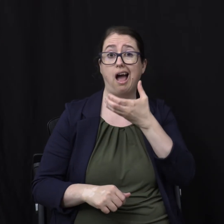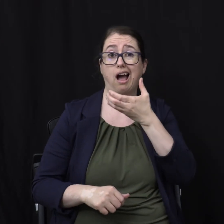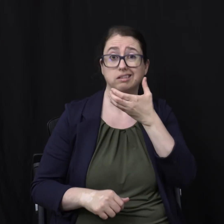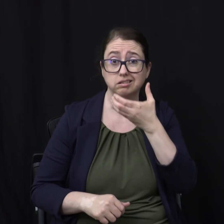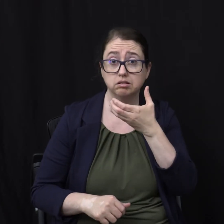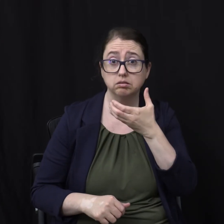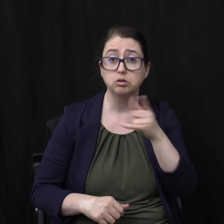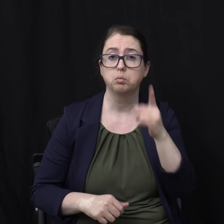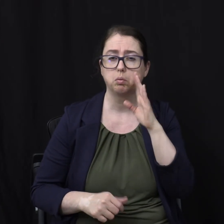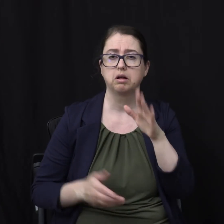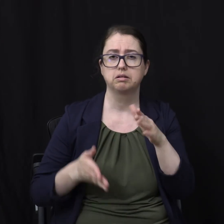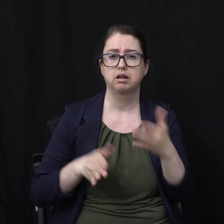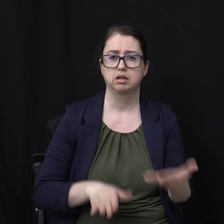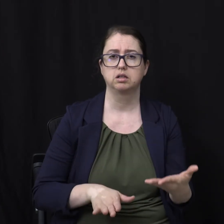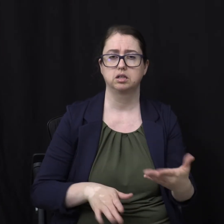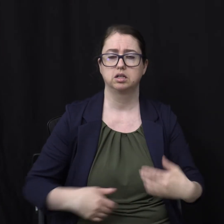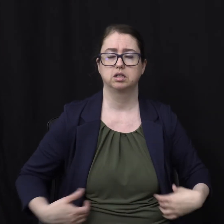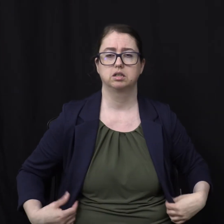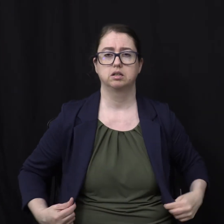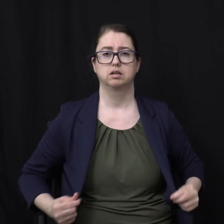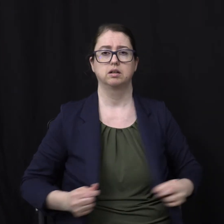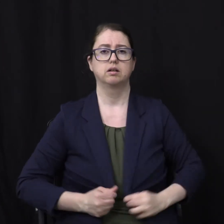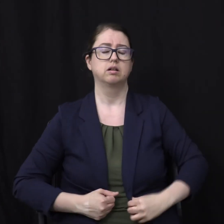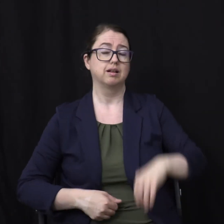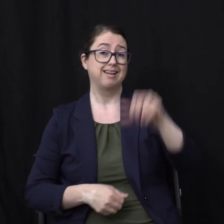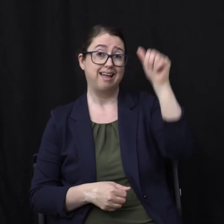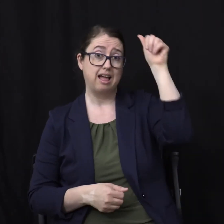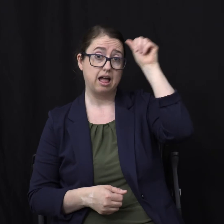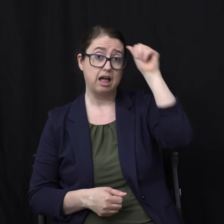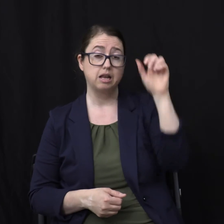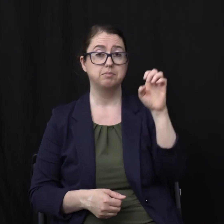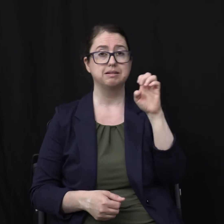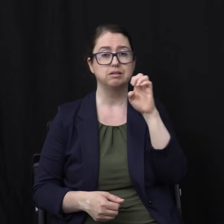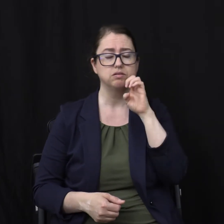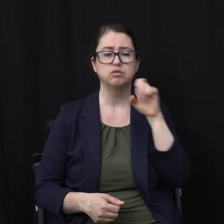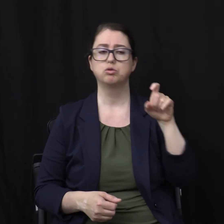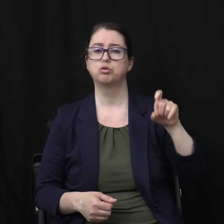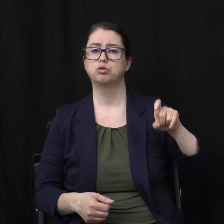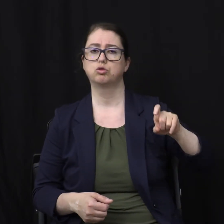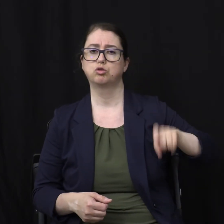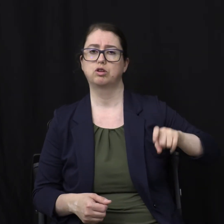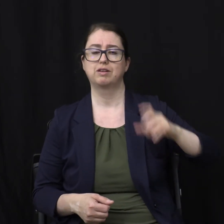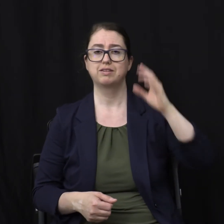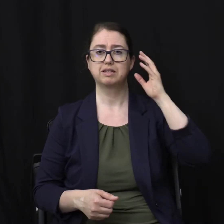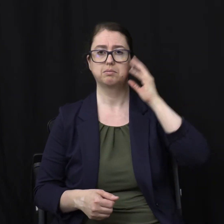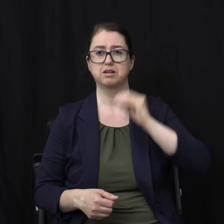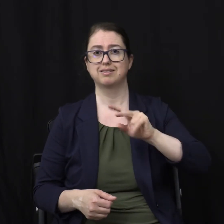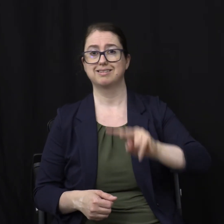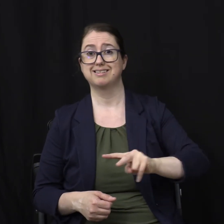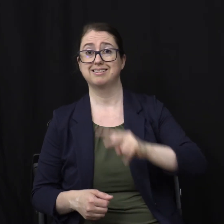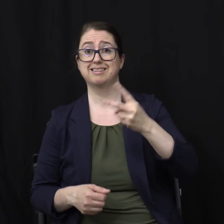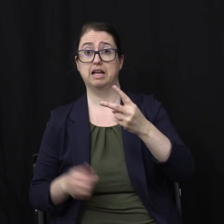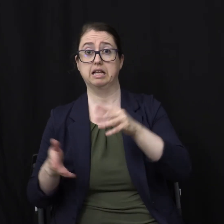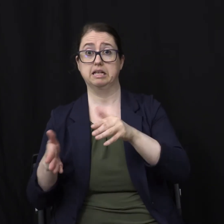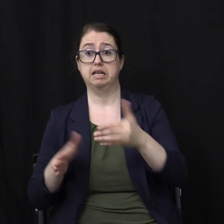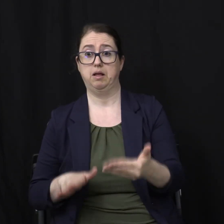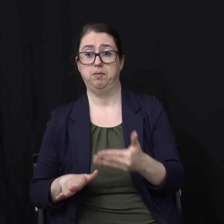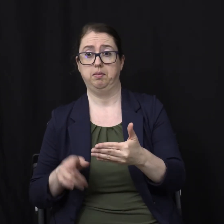Die Adam and Eve Should have Experienced The second death But with that